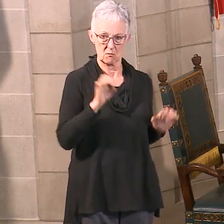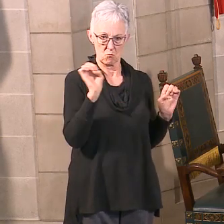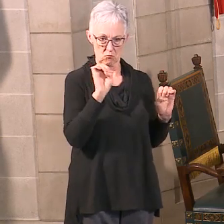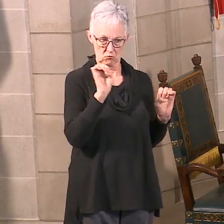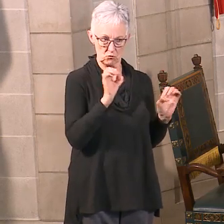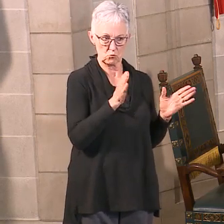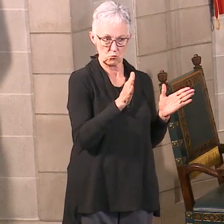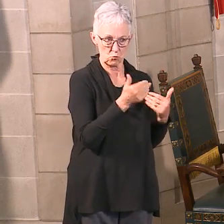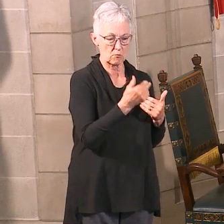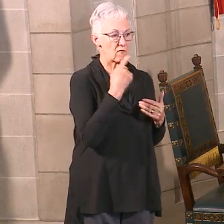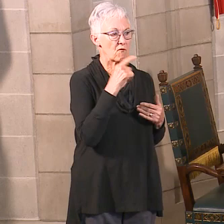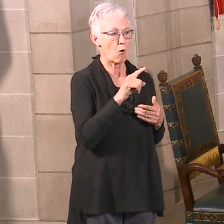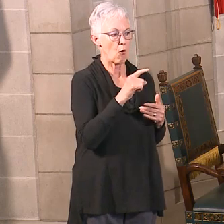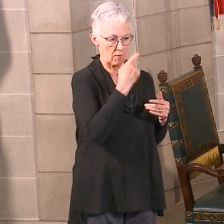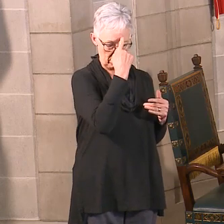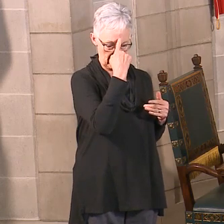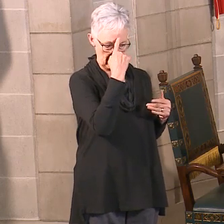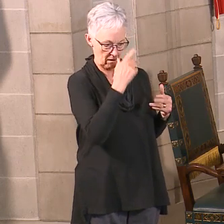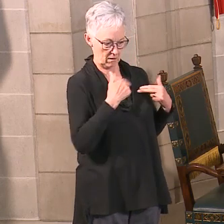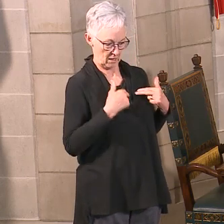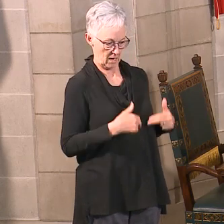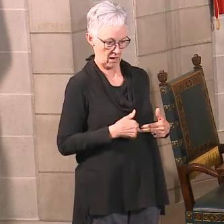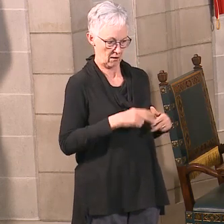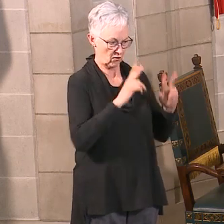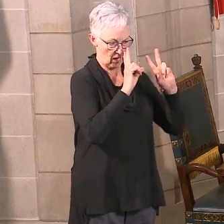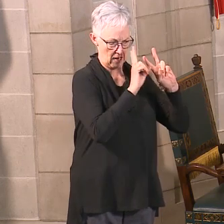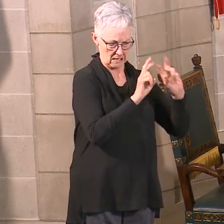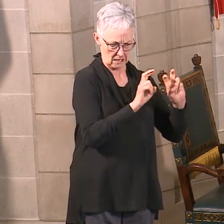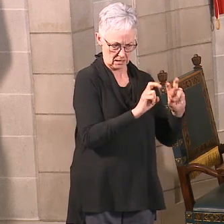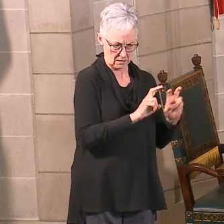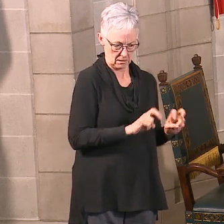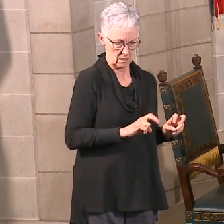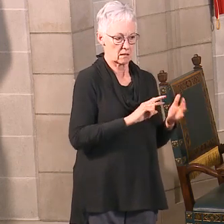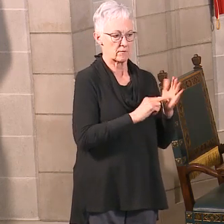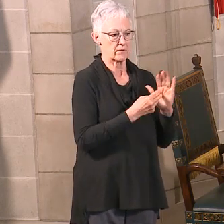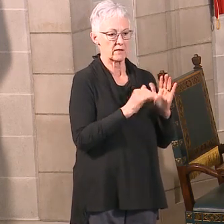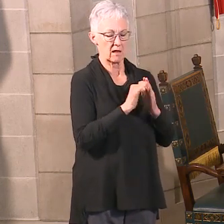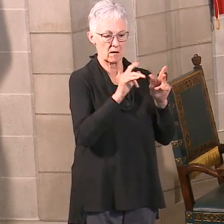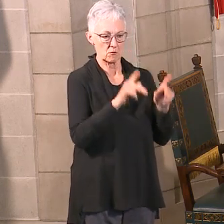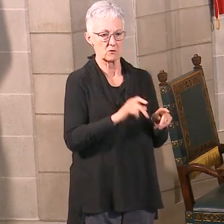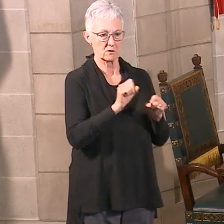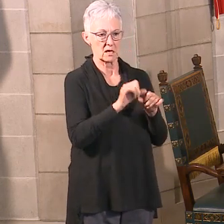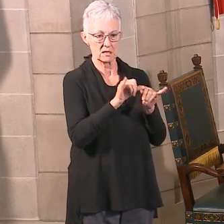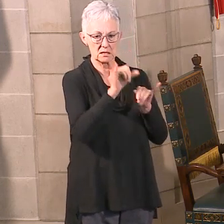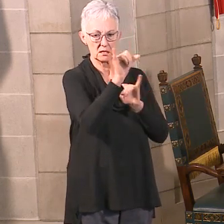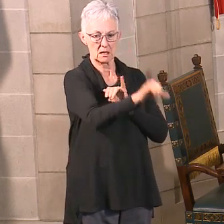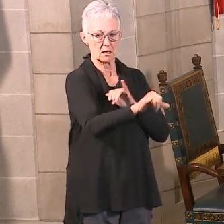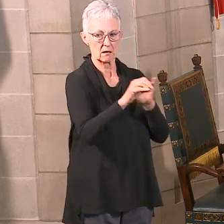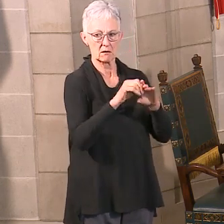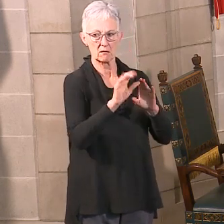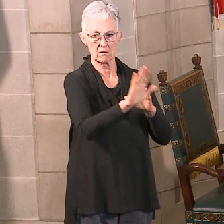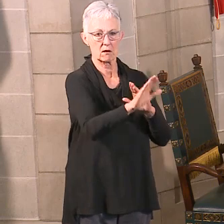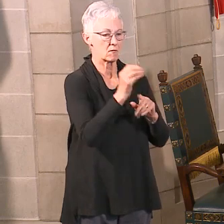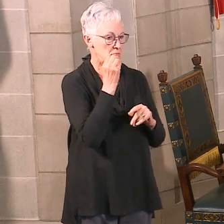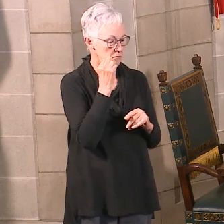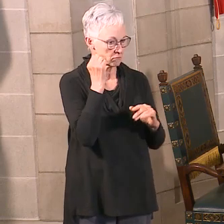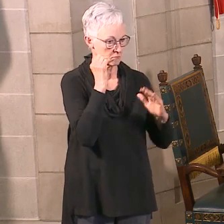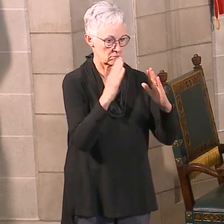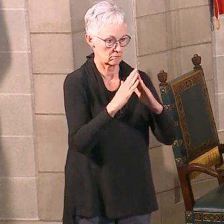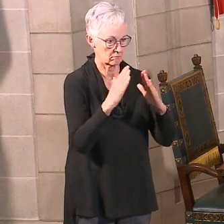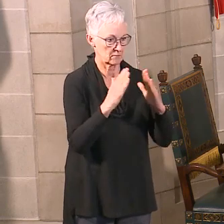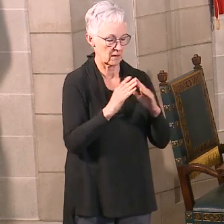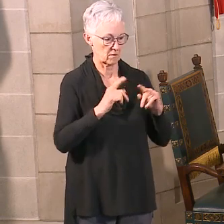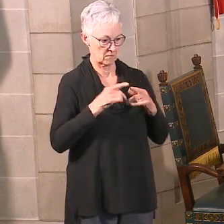health assessments using telehealth. So that patient can stay in their home community and be assessed for what they need.